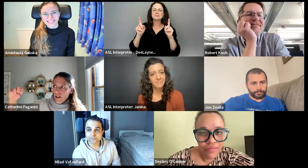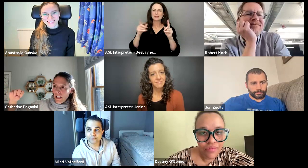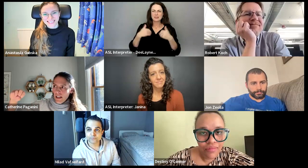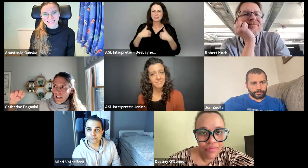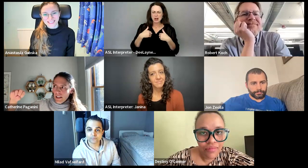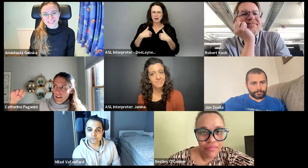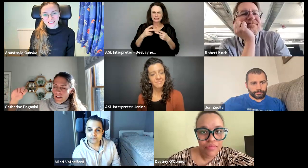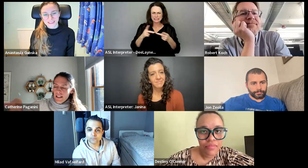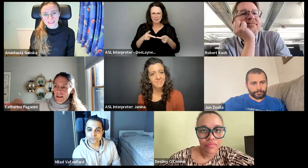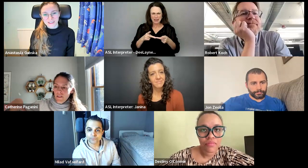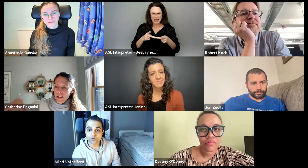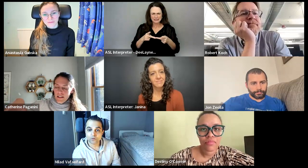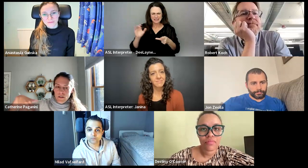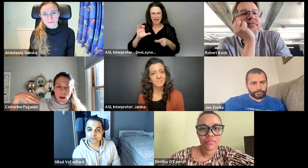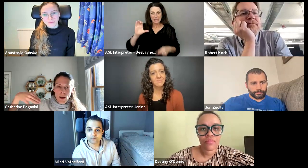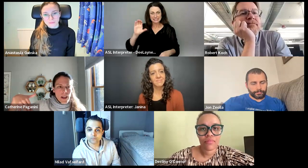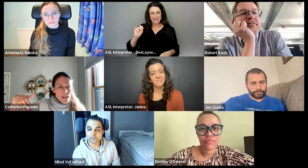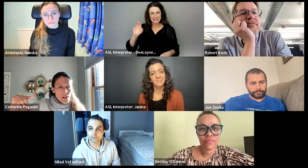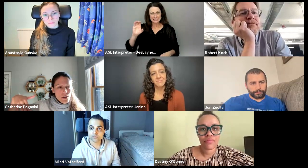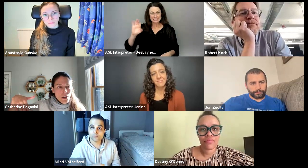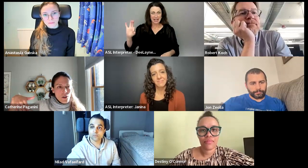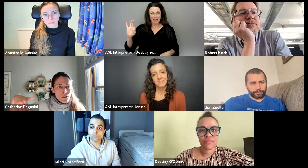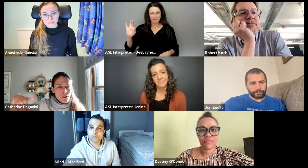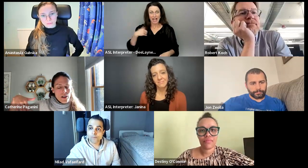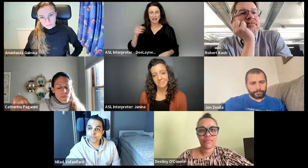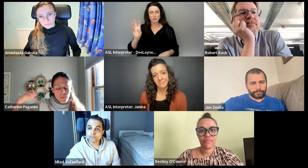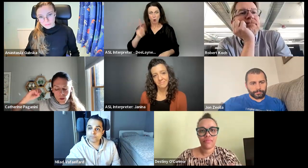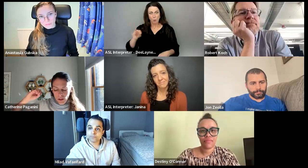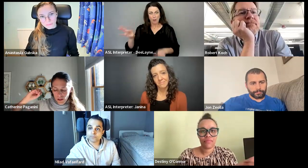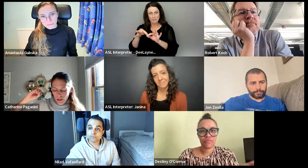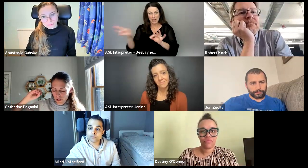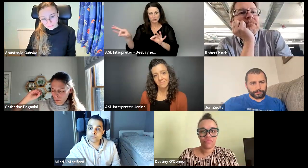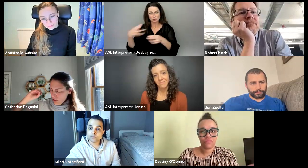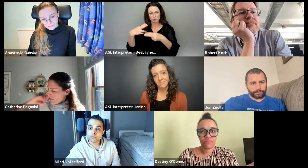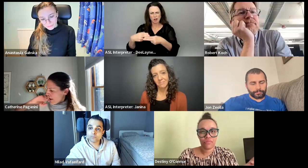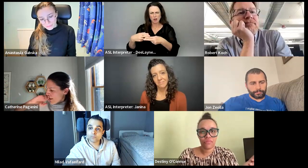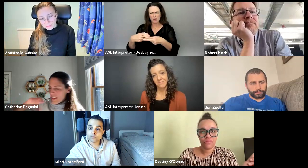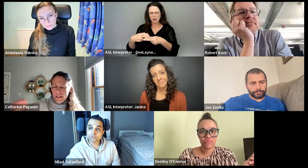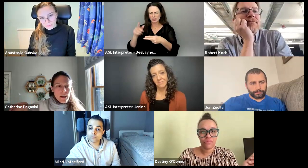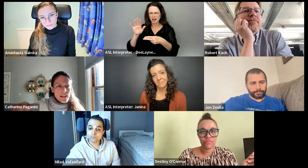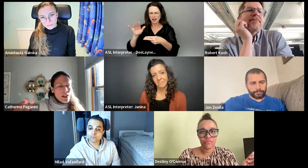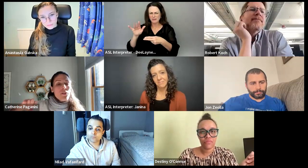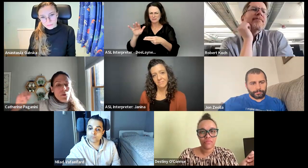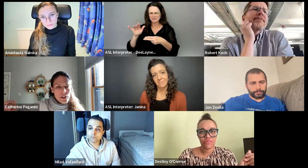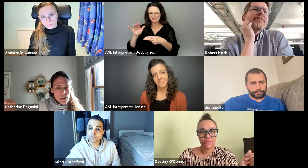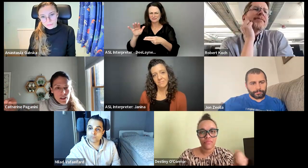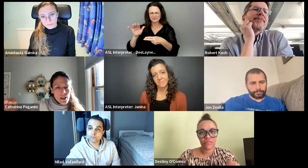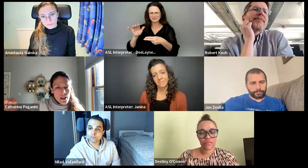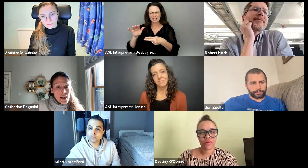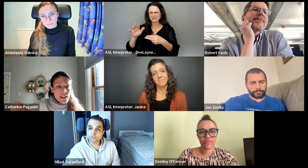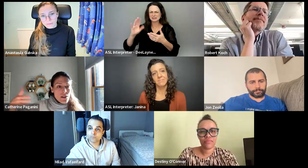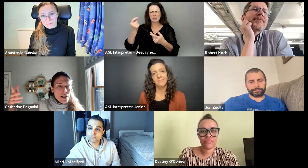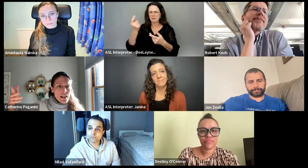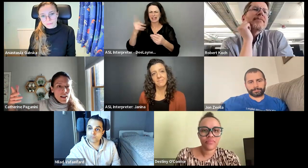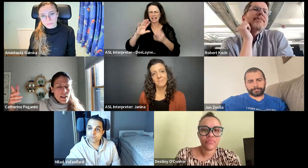uh, online, like the CNCF has this web page that is called, um, community like cloud native communities.